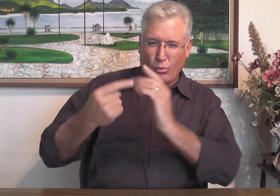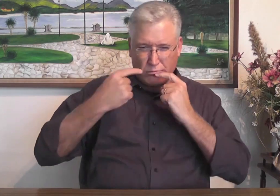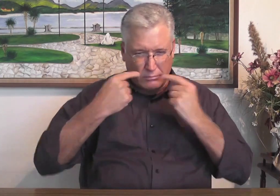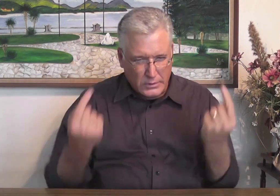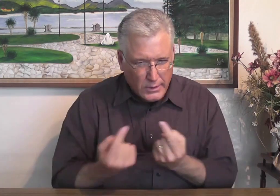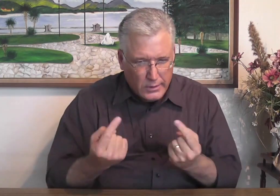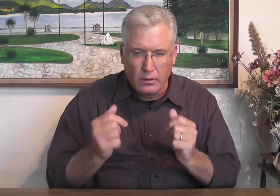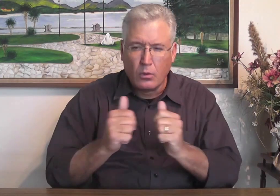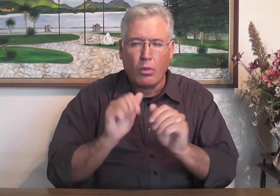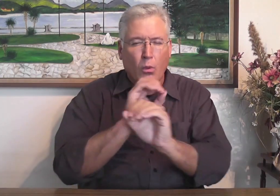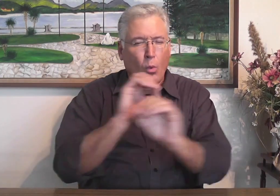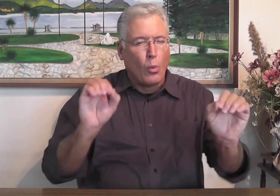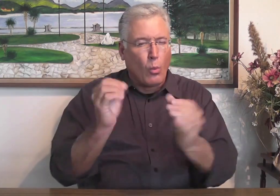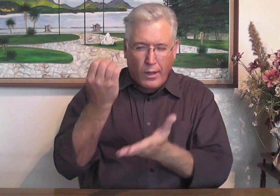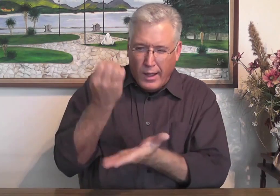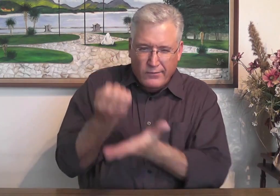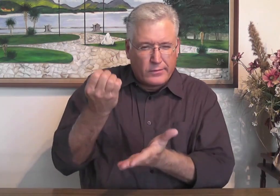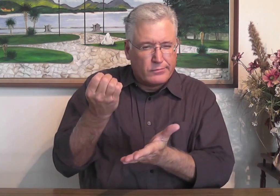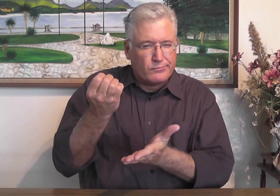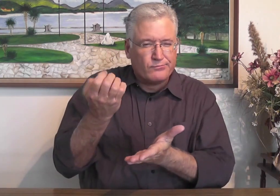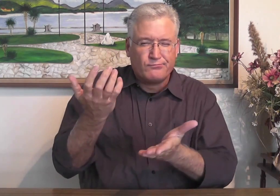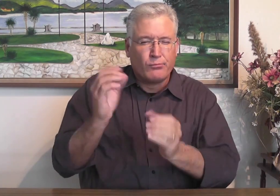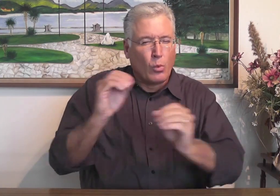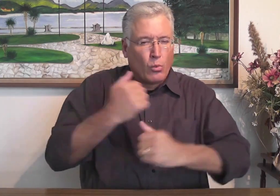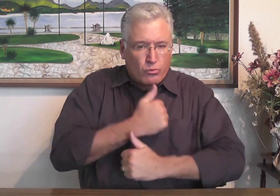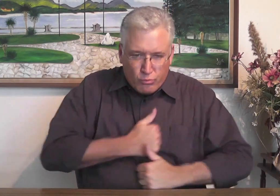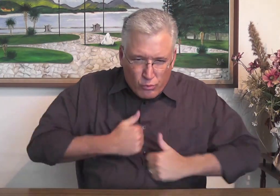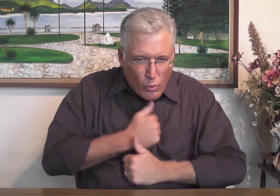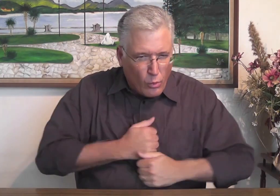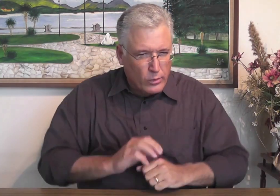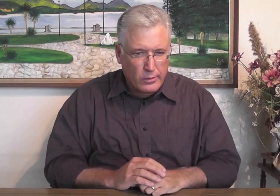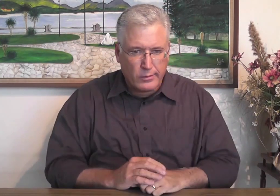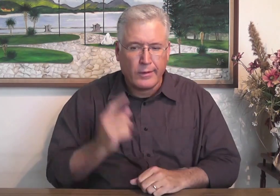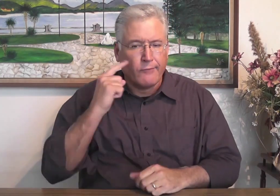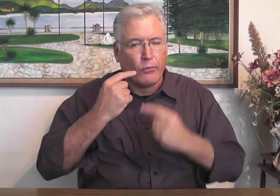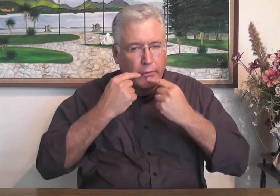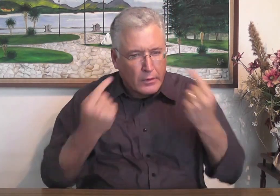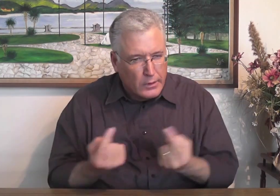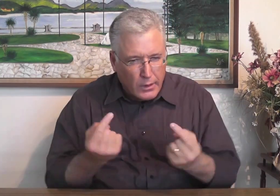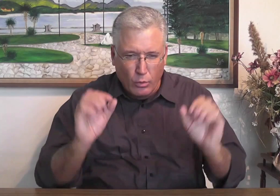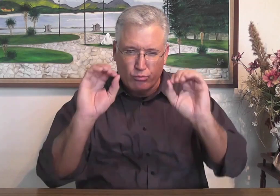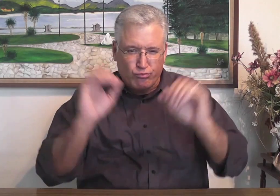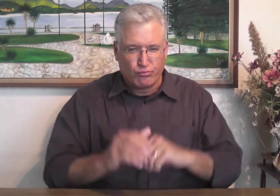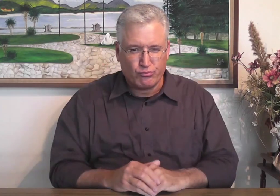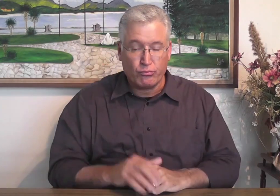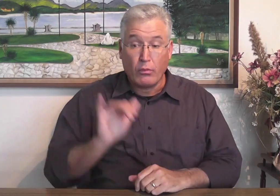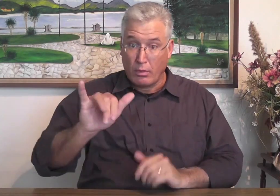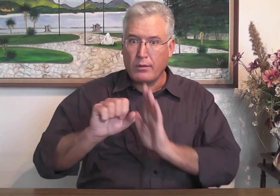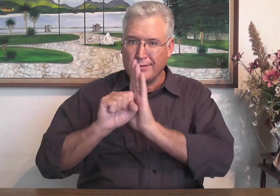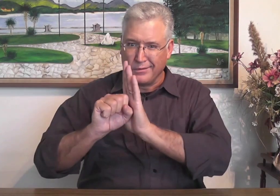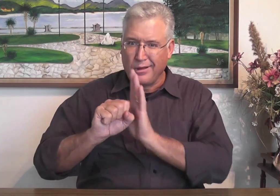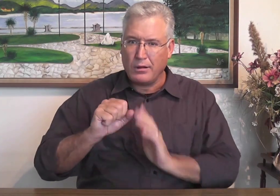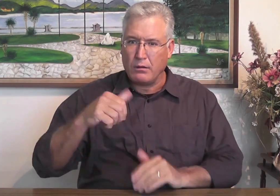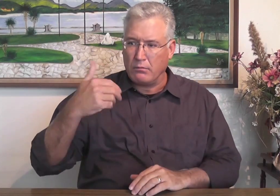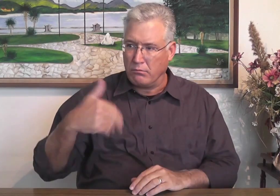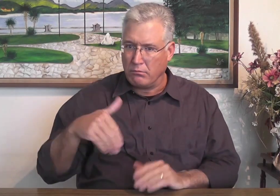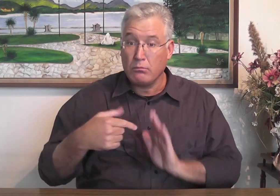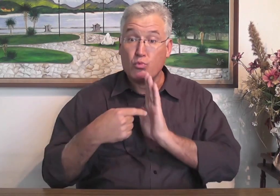life, but still there's no evidence of sorrow for sin. As an